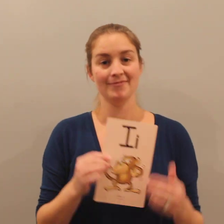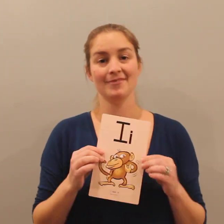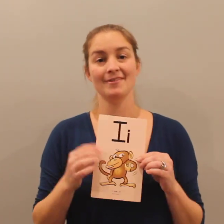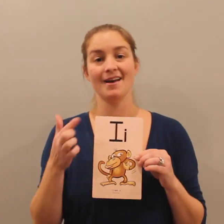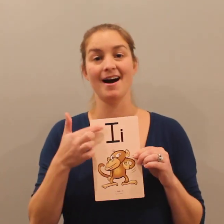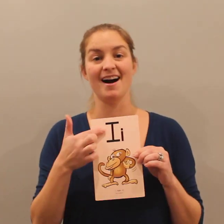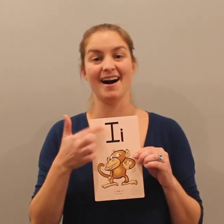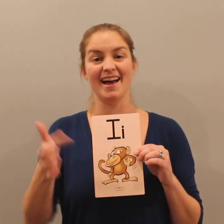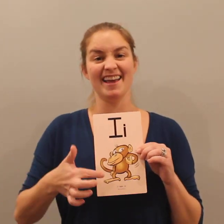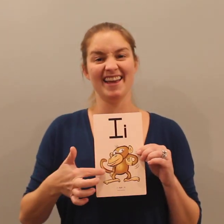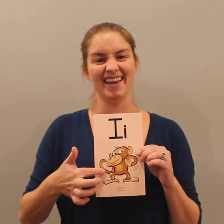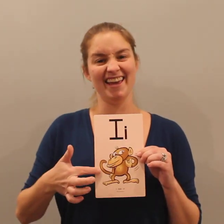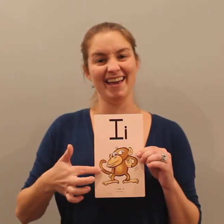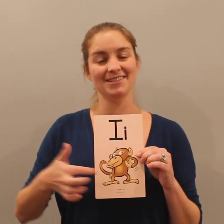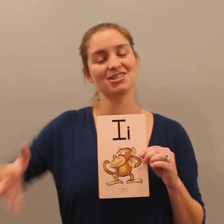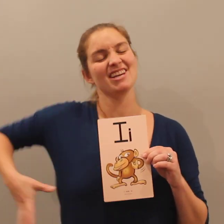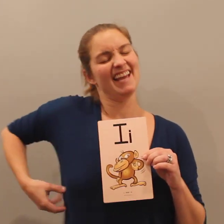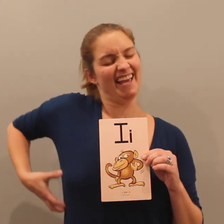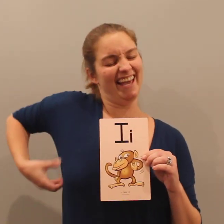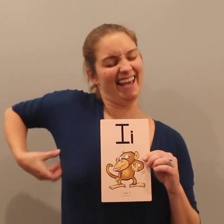I, itch, i.